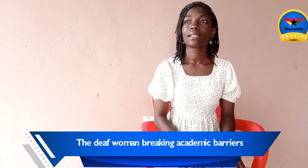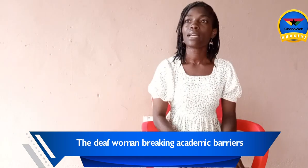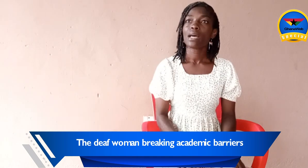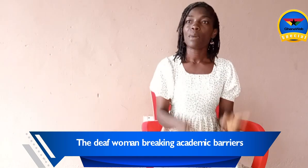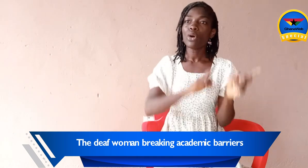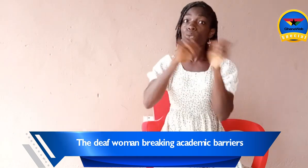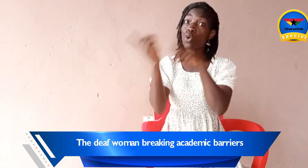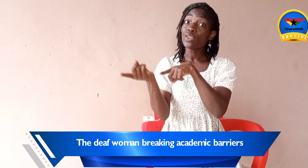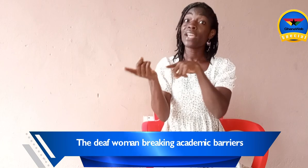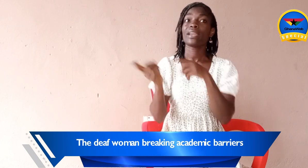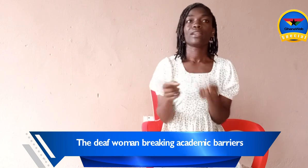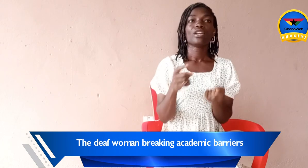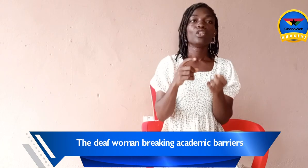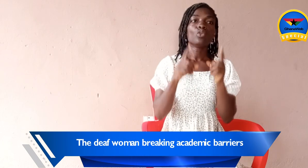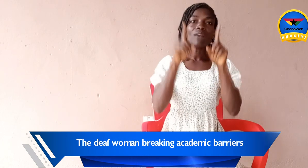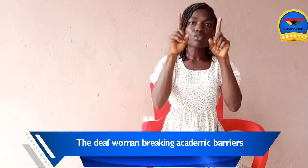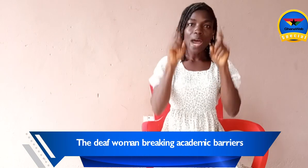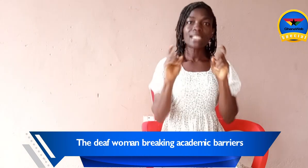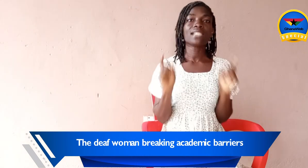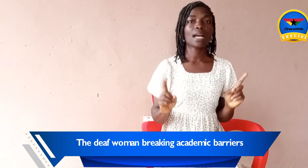But when you go there, you have to write exams.